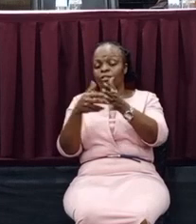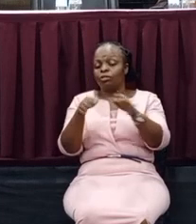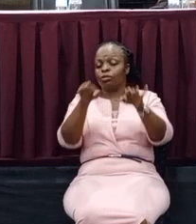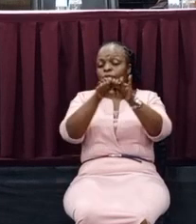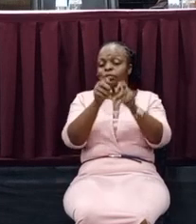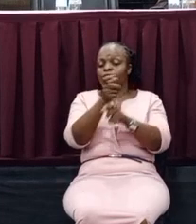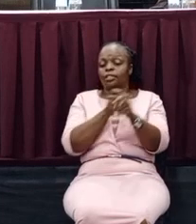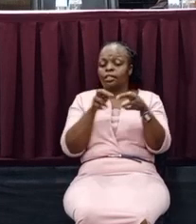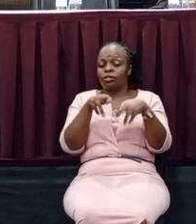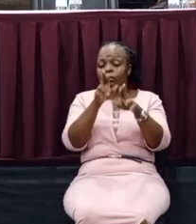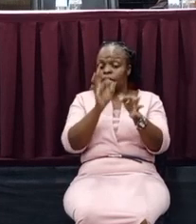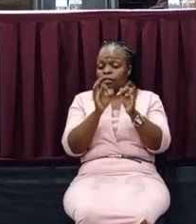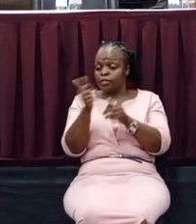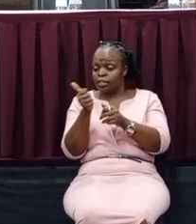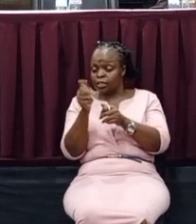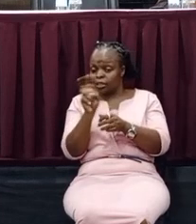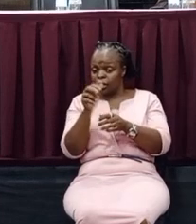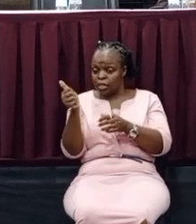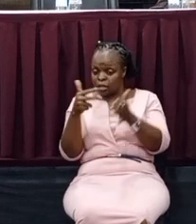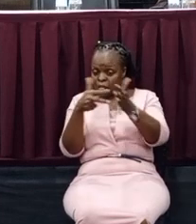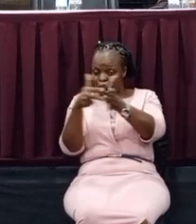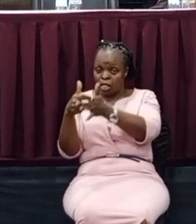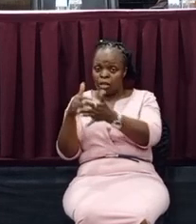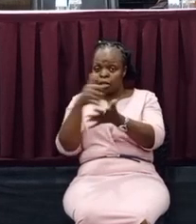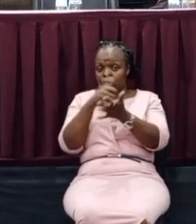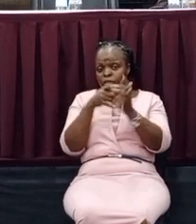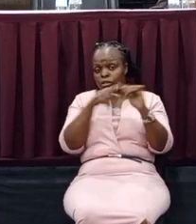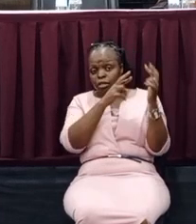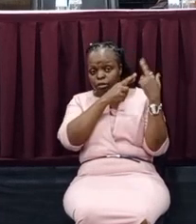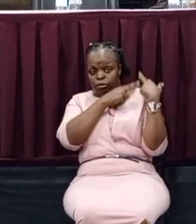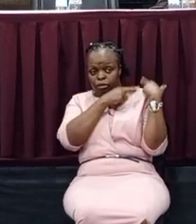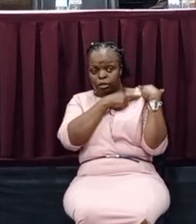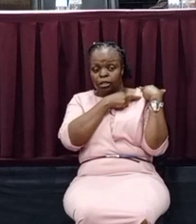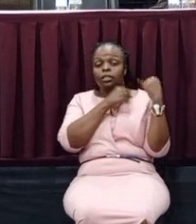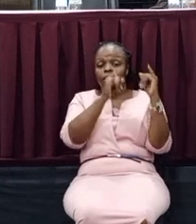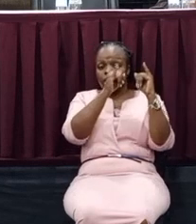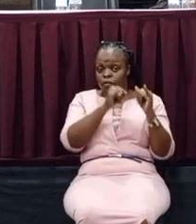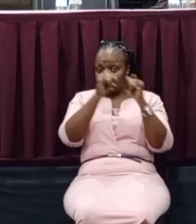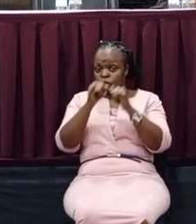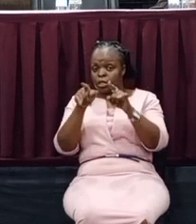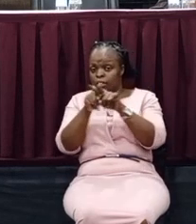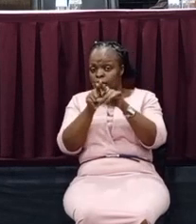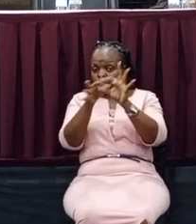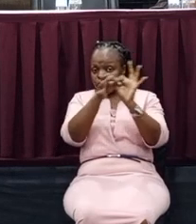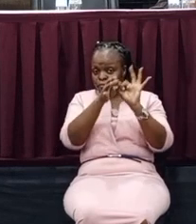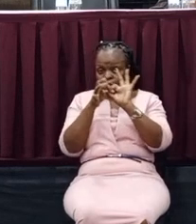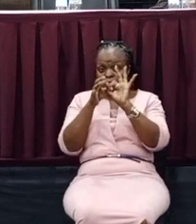Whenever you see any obstacle, it is our responsibility individually and collectively to ensure that we remove all those